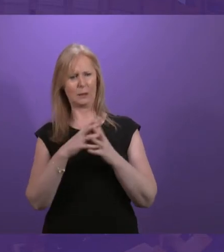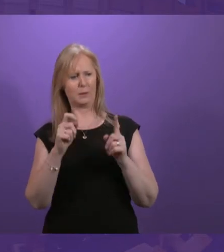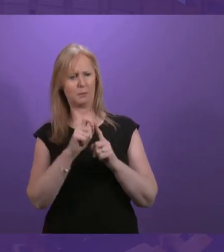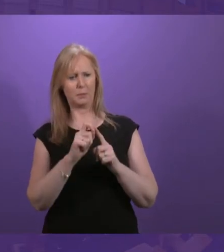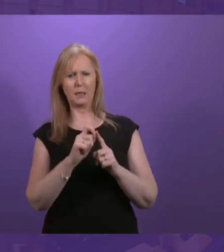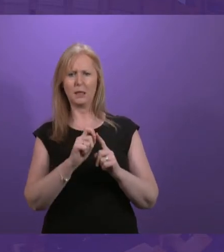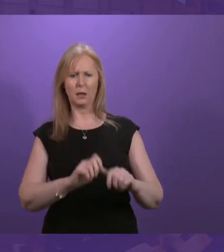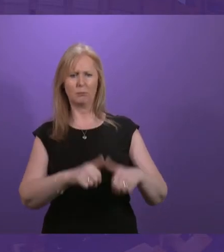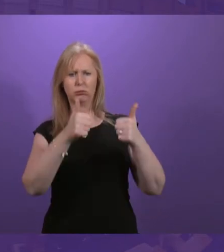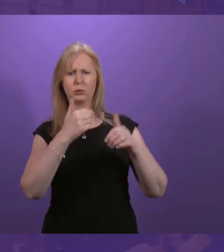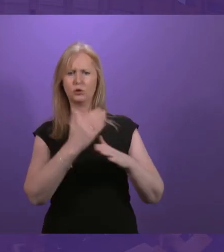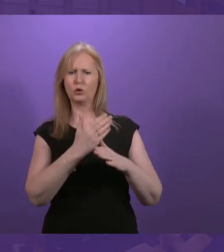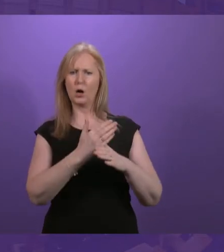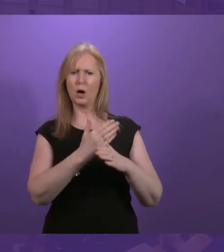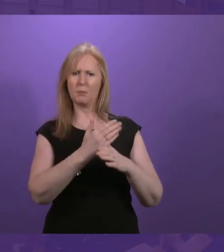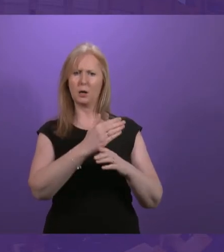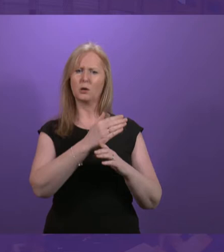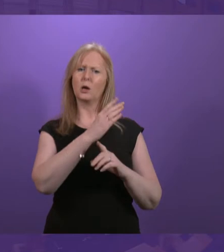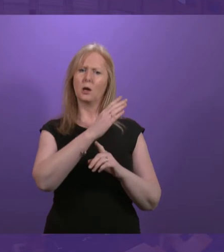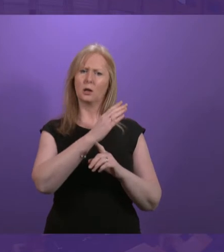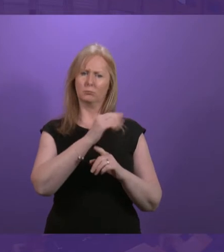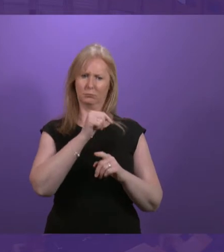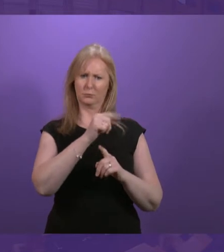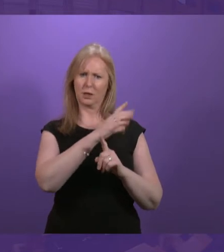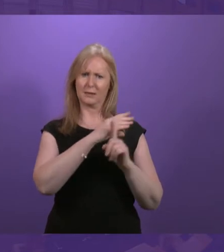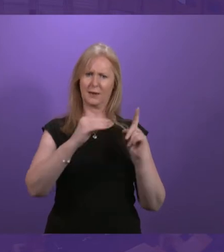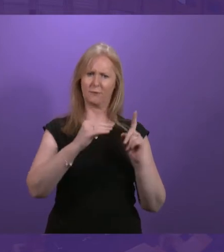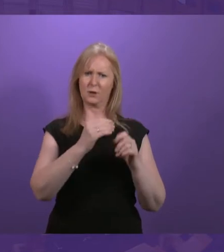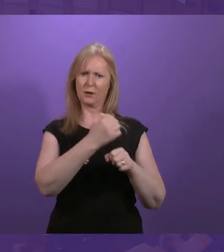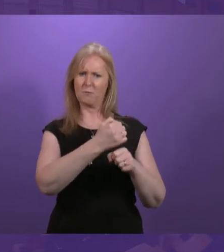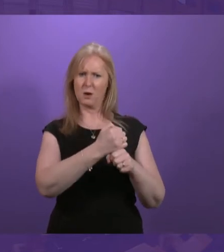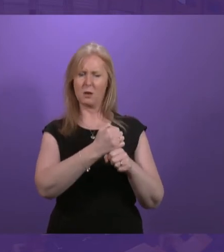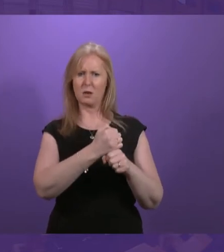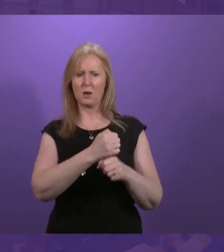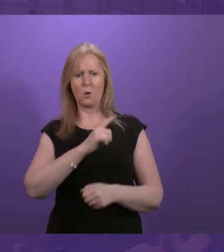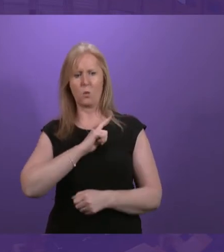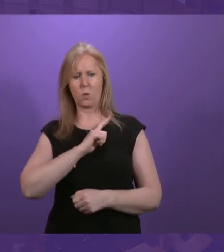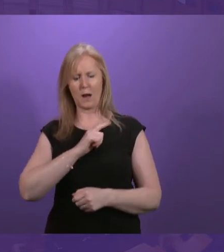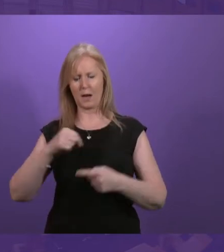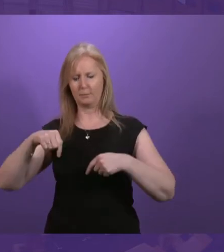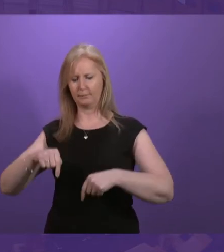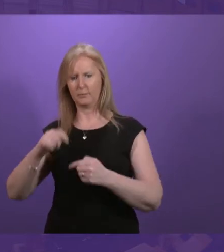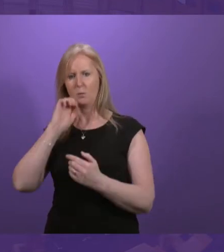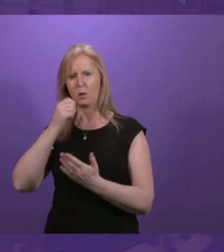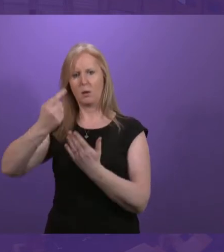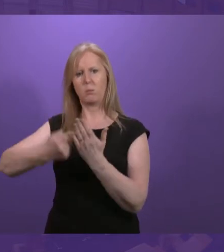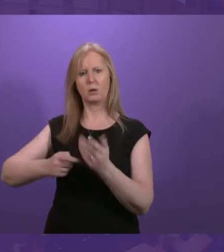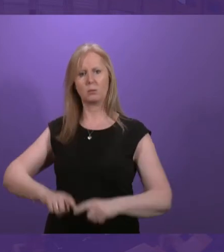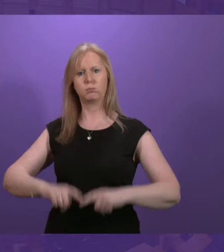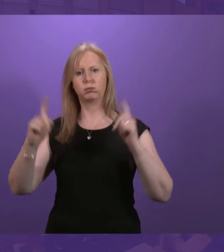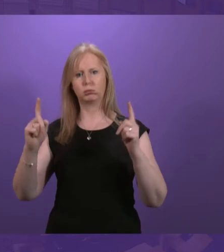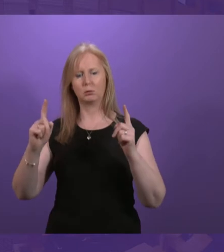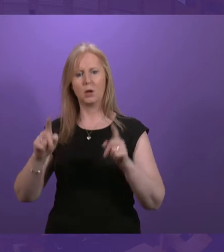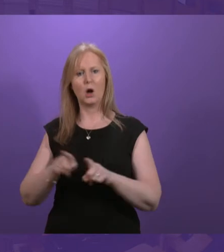job under the Conservative government. And that's exactly why we will have a very different policy up here and a very different